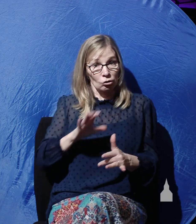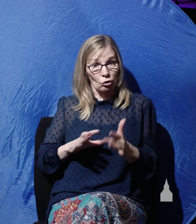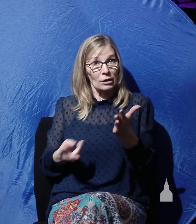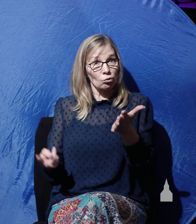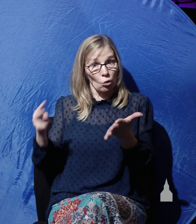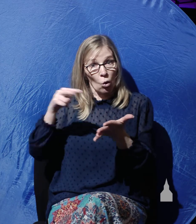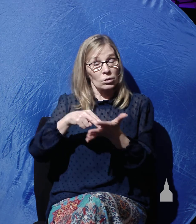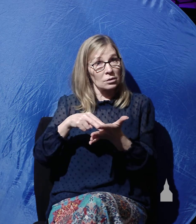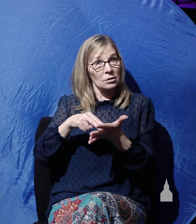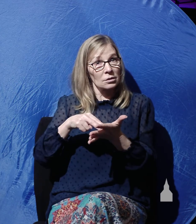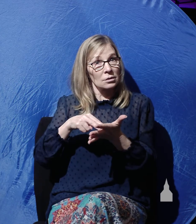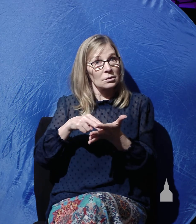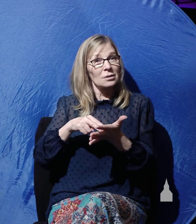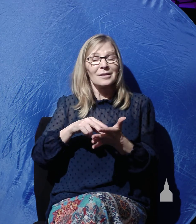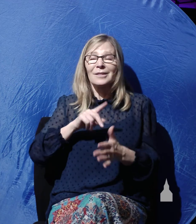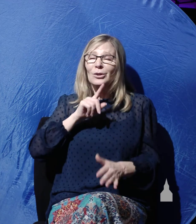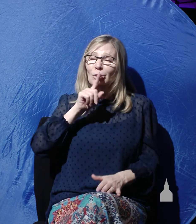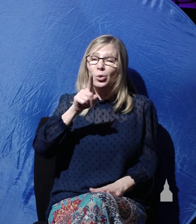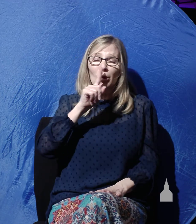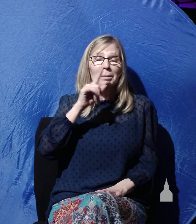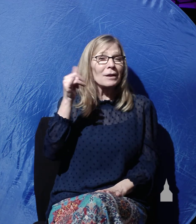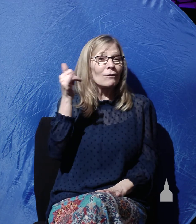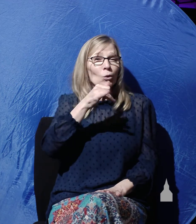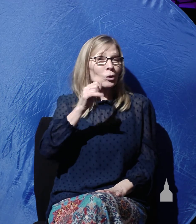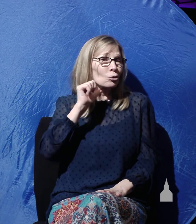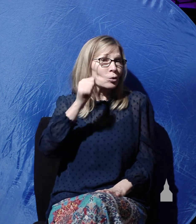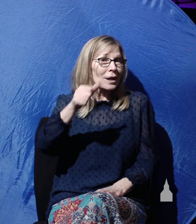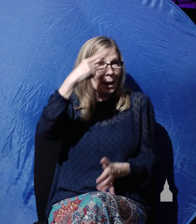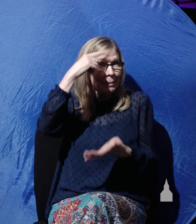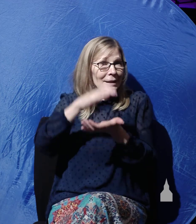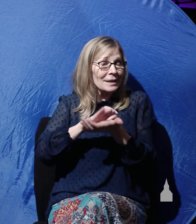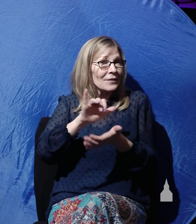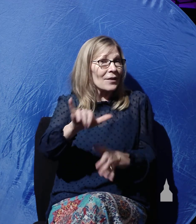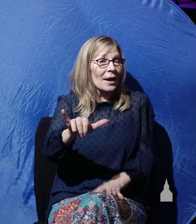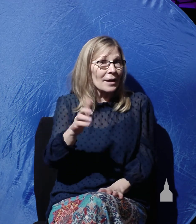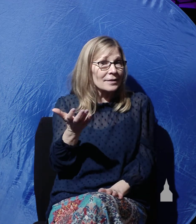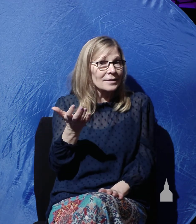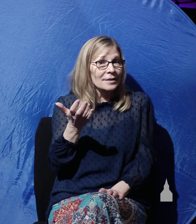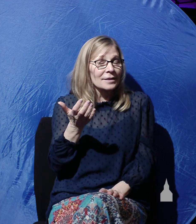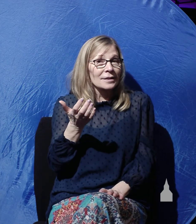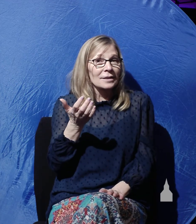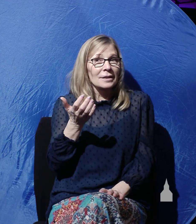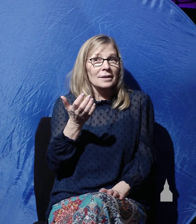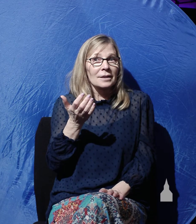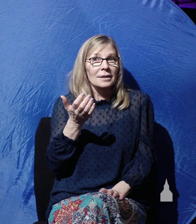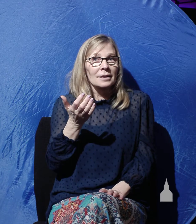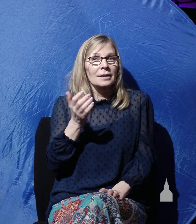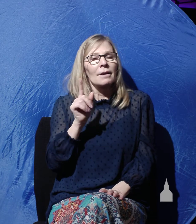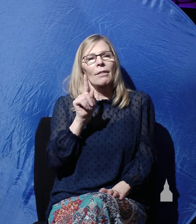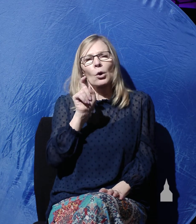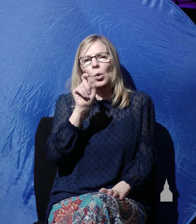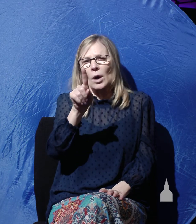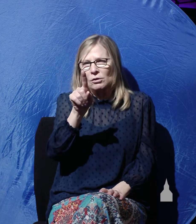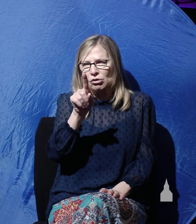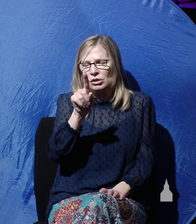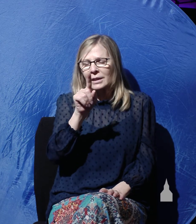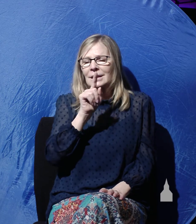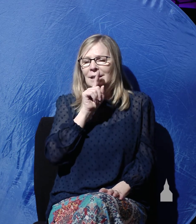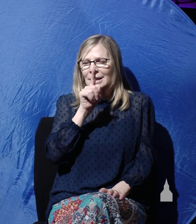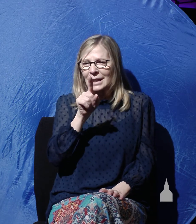dead? You'd absolutely be foolish to not believe this. The question then is, are